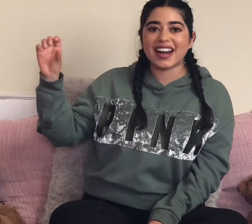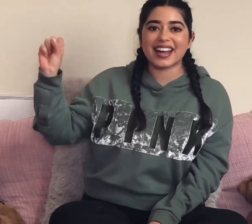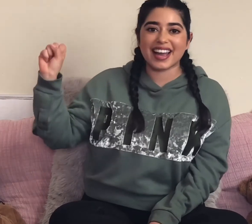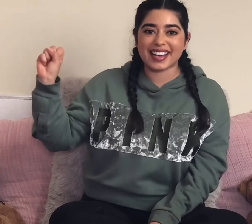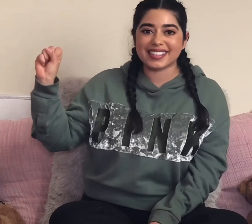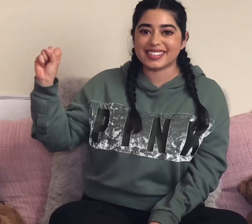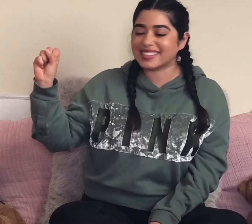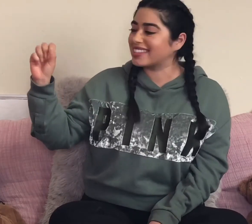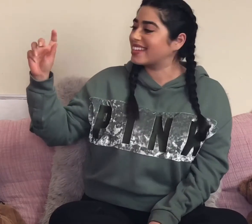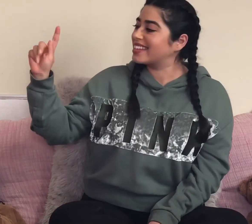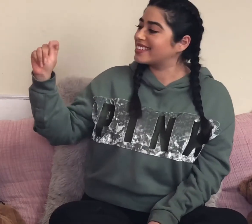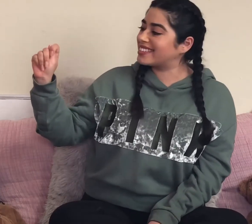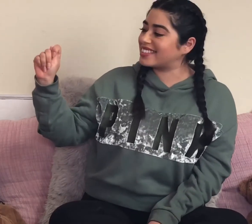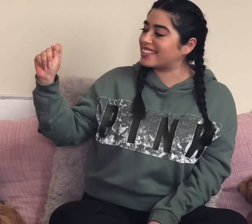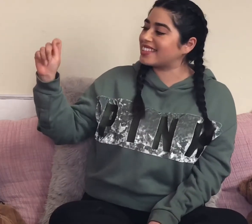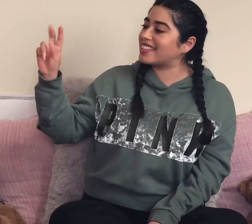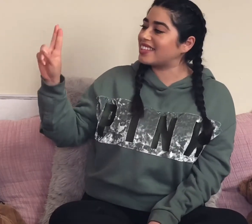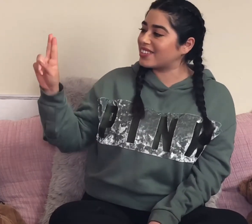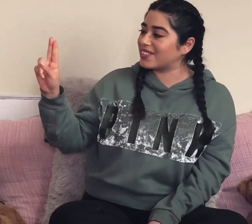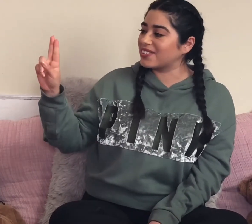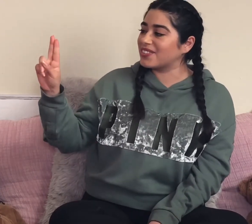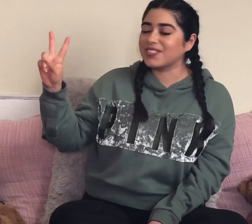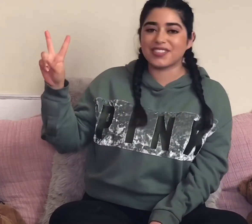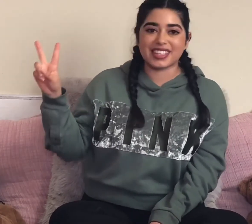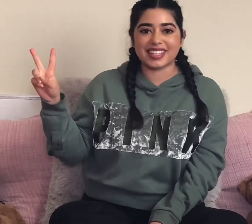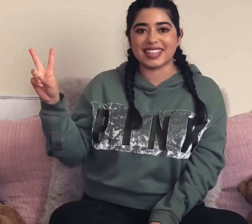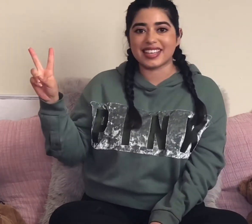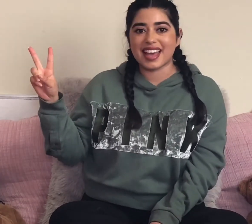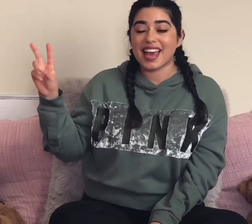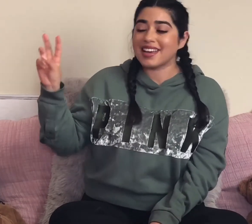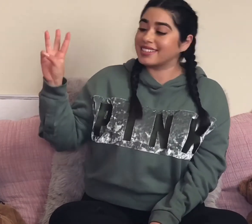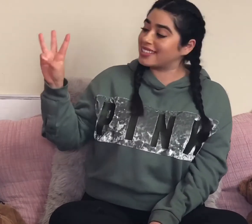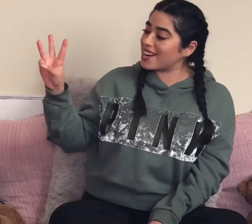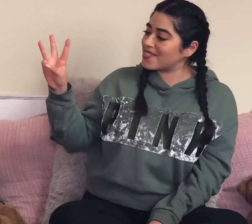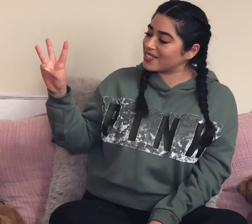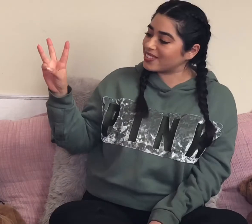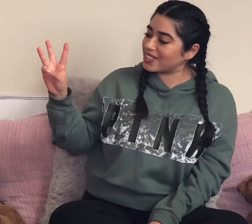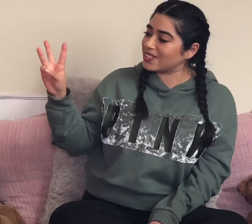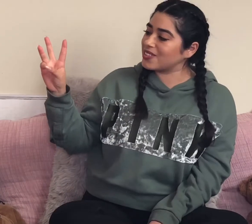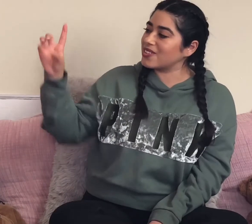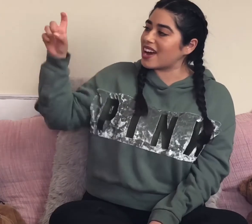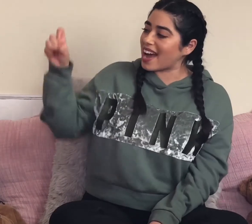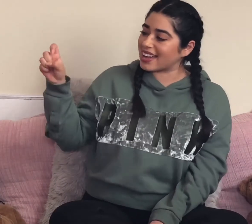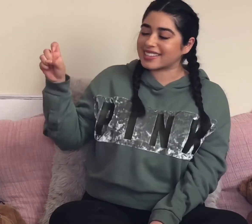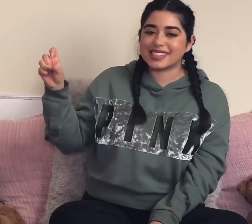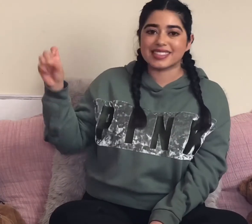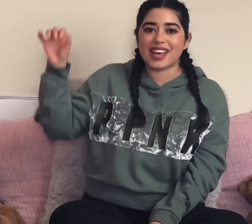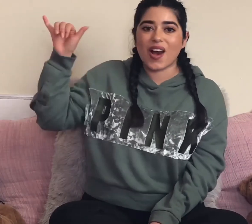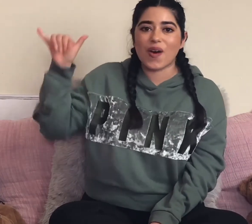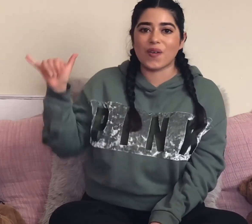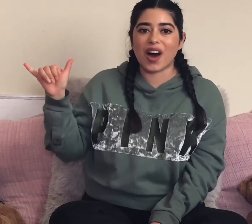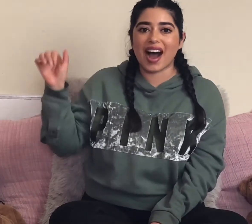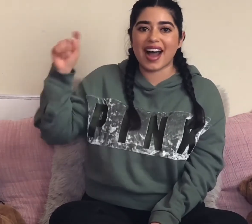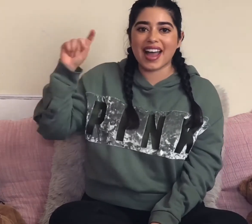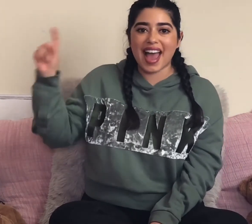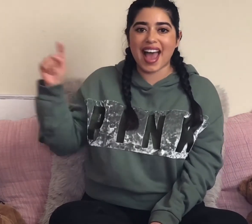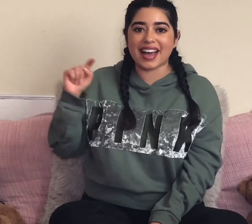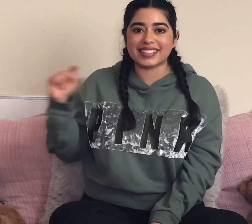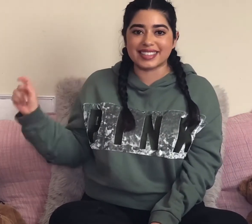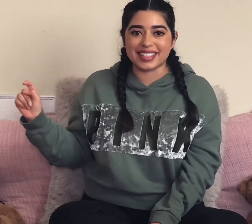S T U B W X Y and Z